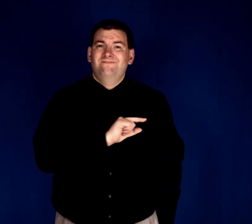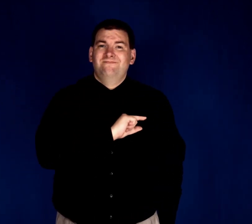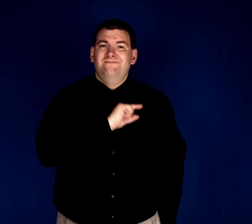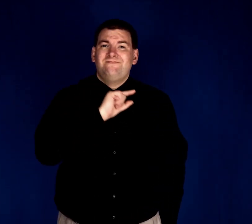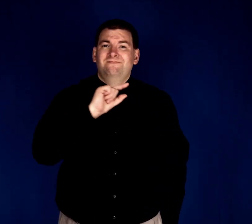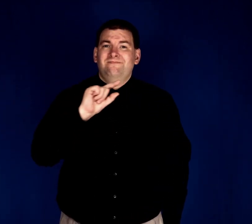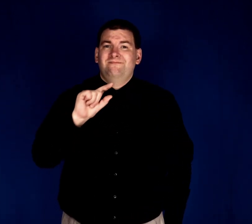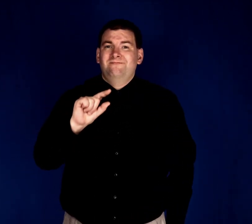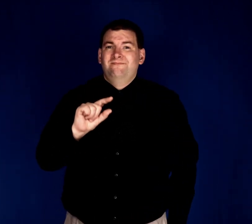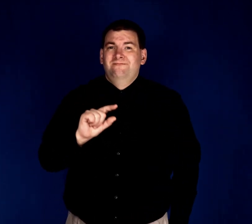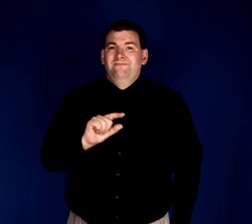guilty